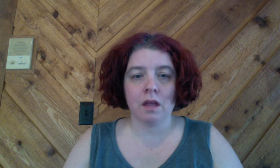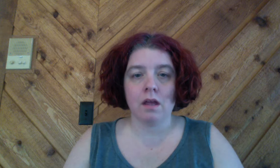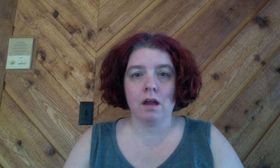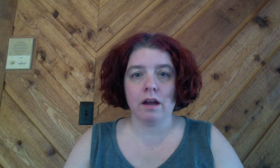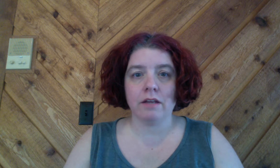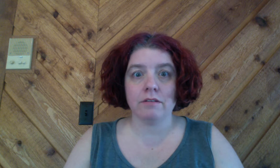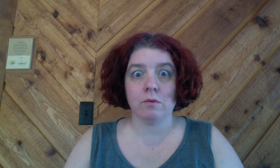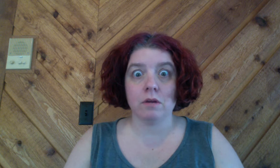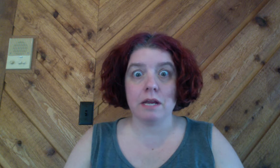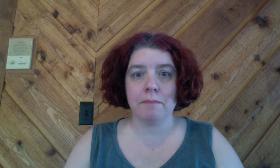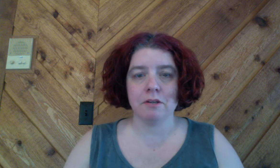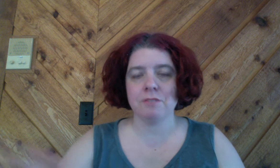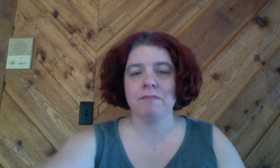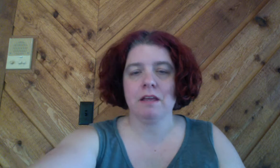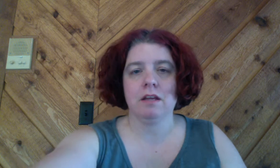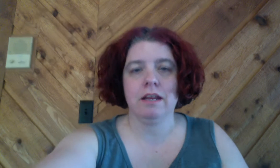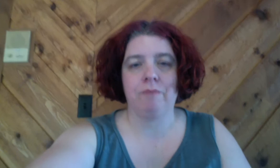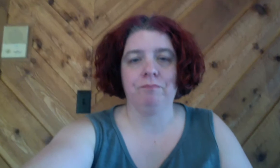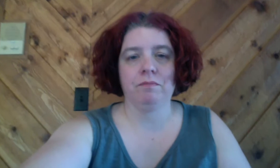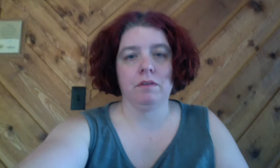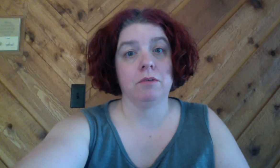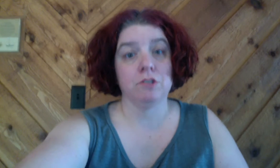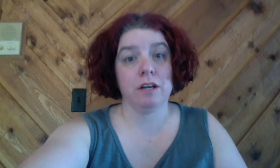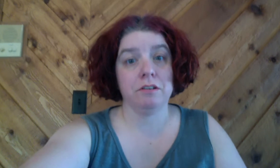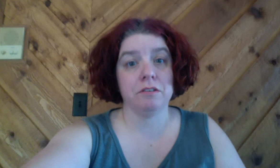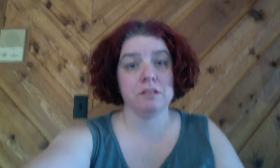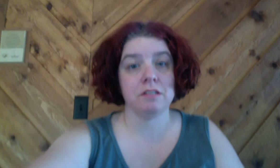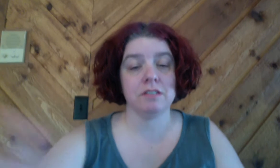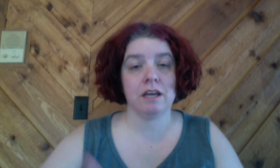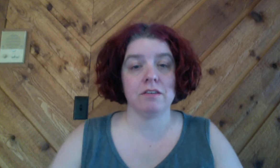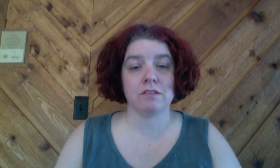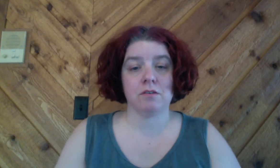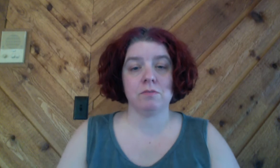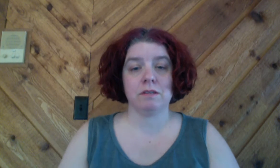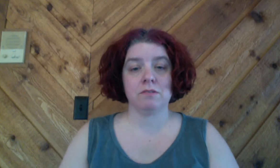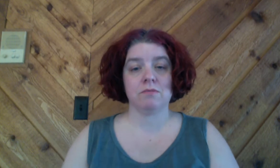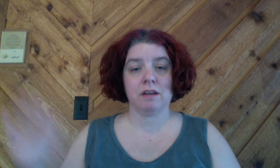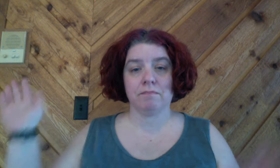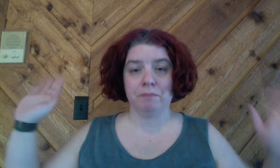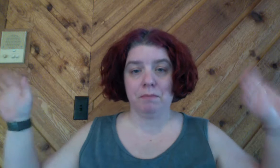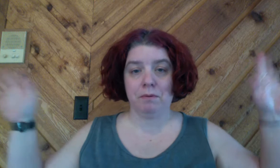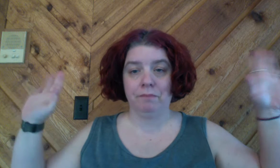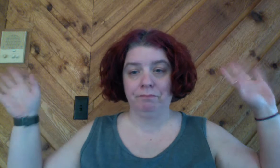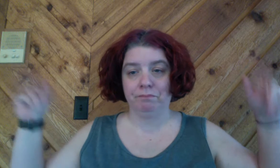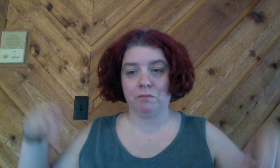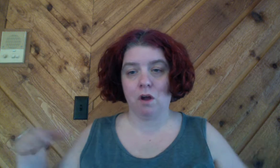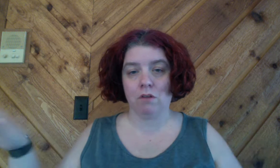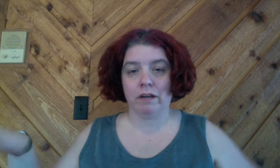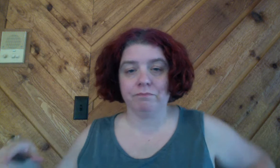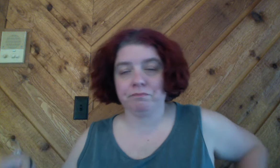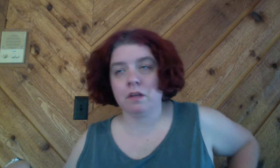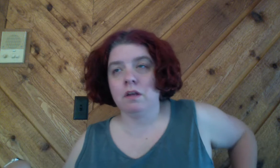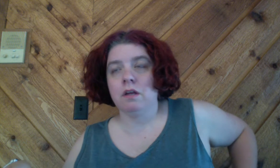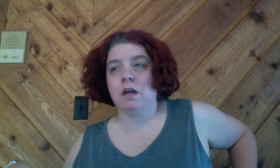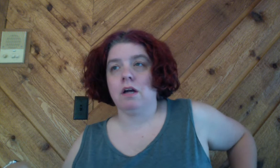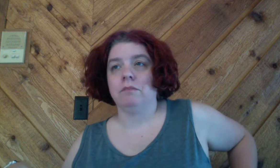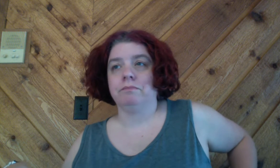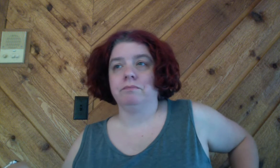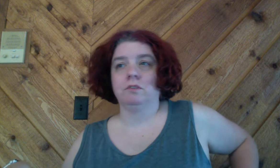all right numbers now I'm going to try to do this let's see how this goes because we've got people all around so